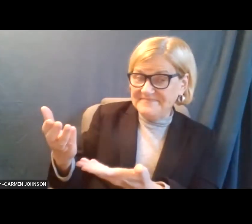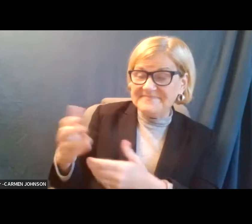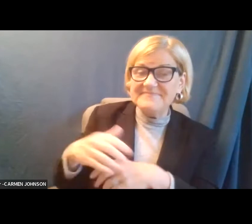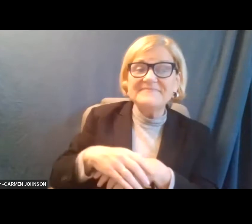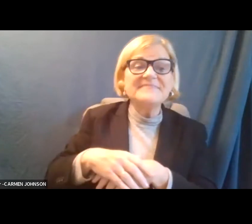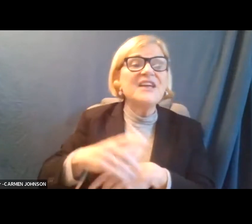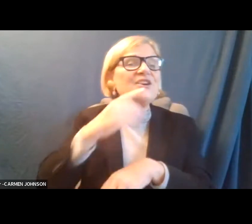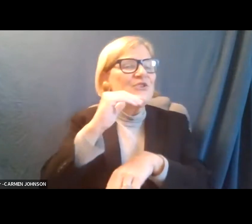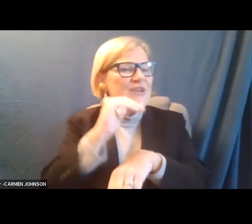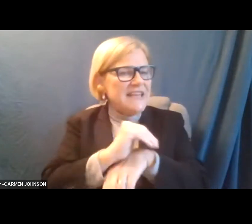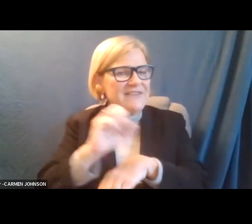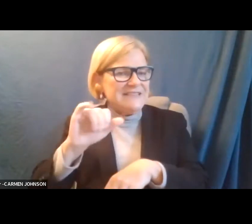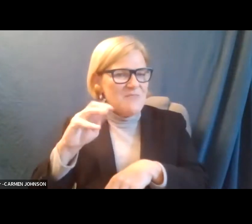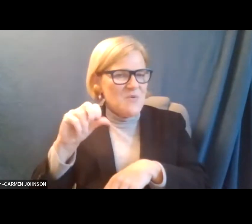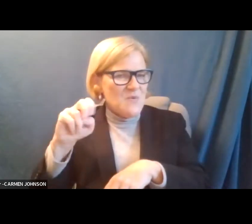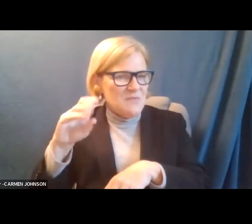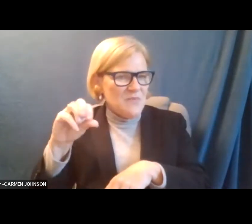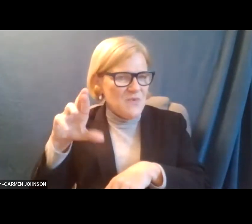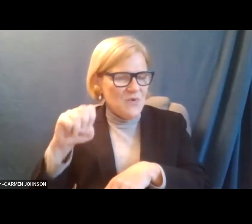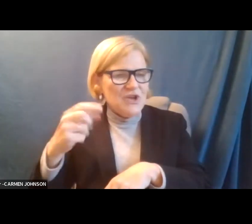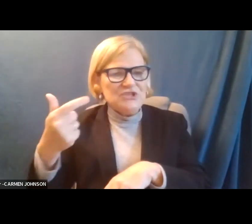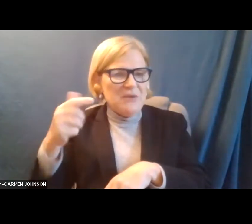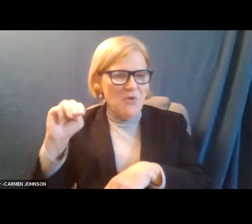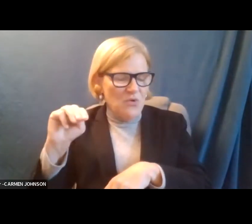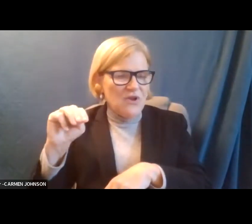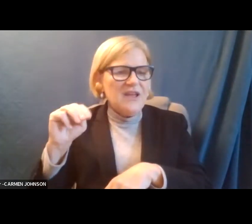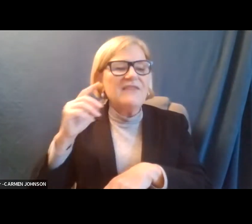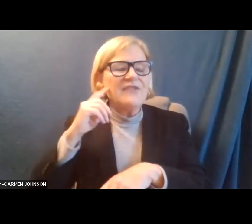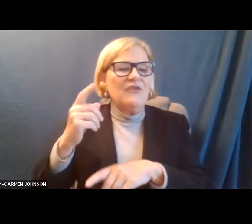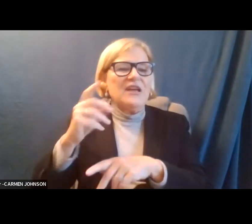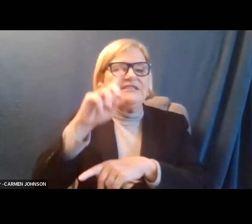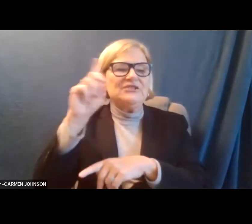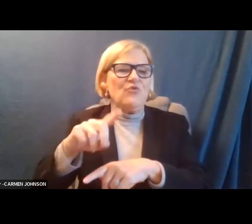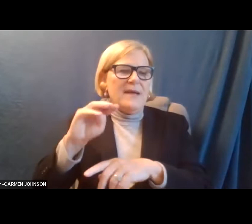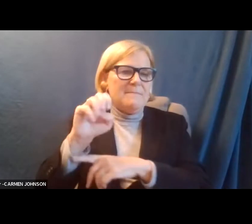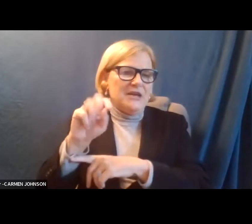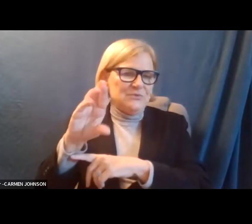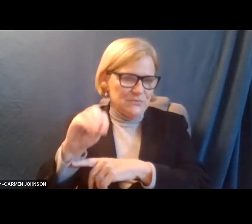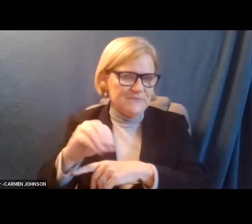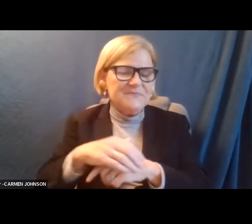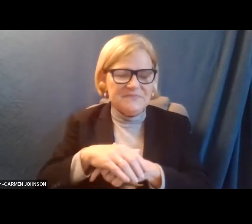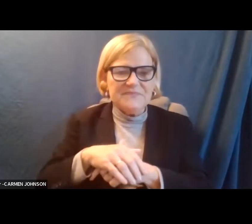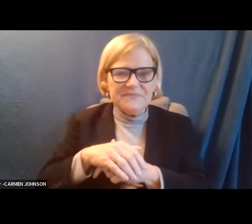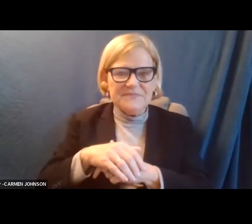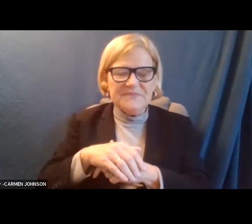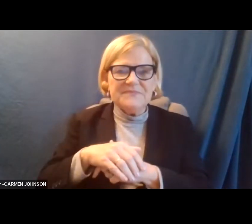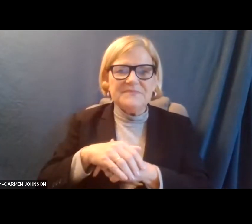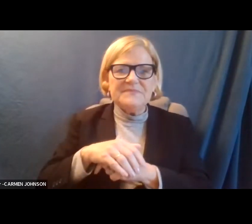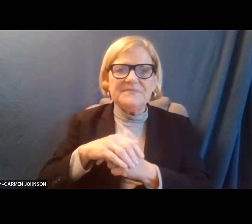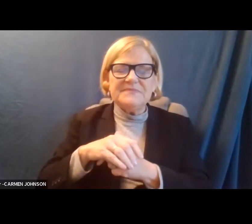Good evening, Simone Moore, general manager, Transteil, over Detroit Metro-Lift. Good evening, East Jelaine.